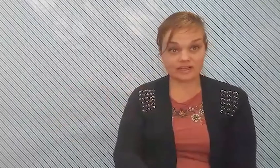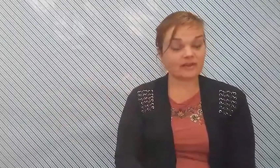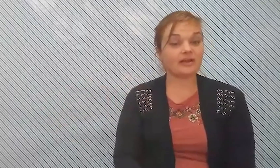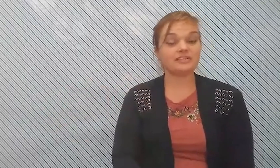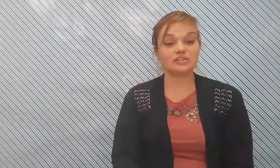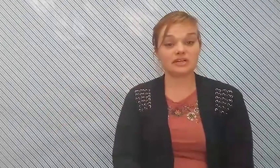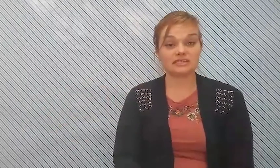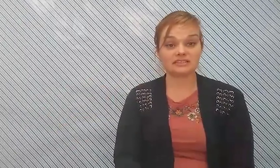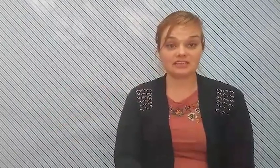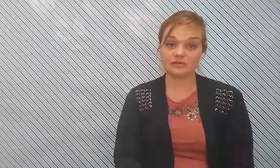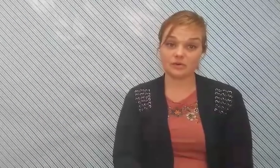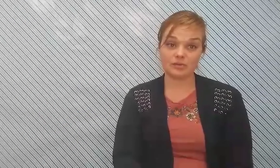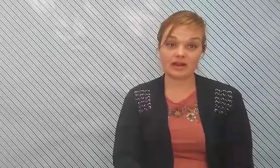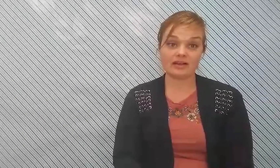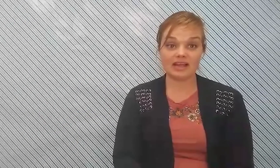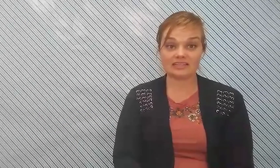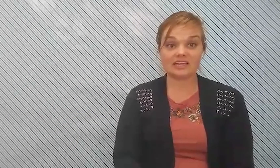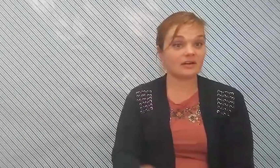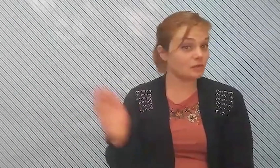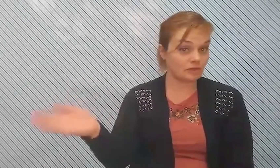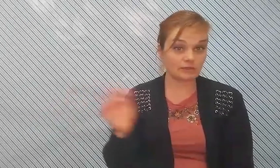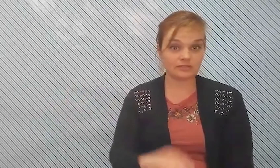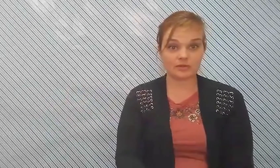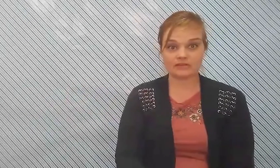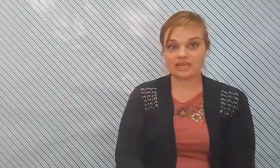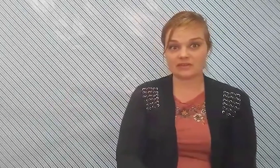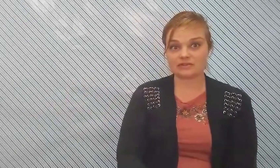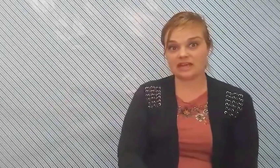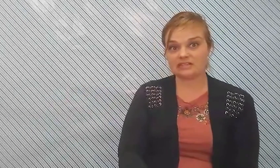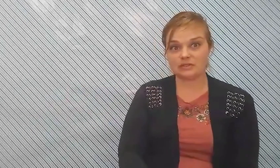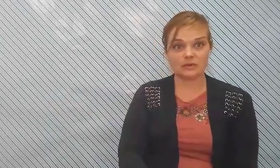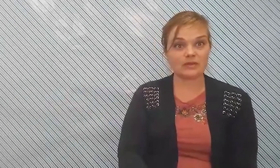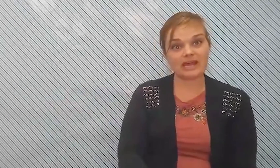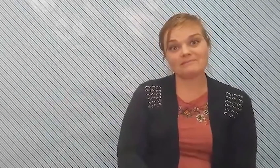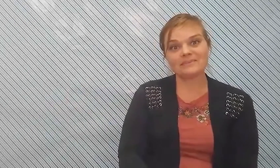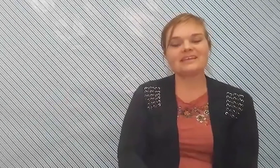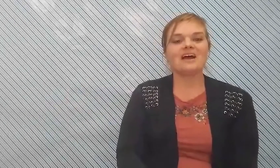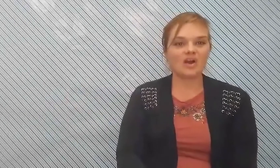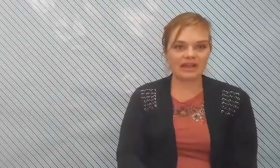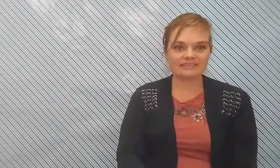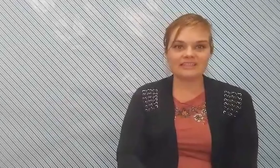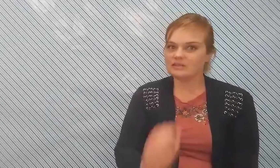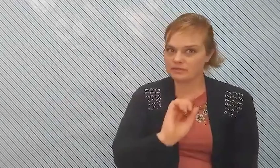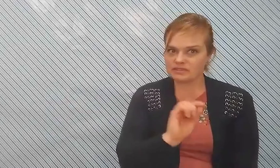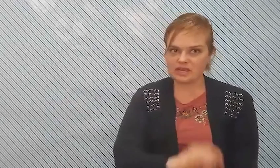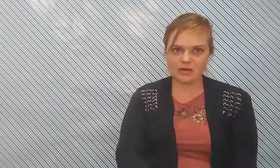the uh teacher has led you through a prayer and you will close in prayer together today too okay all right we'll see you